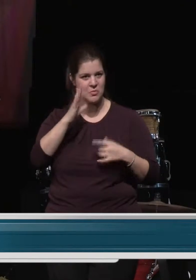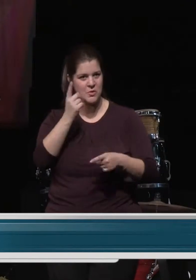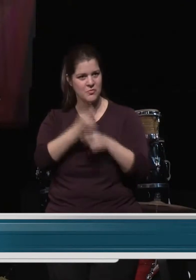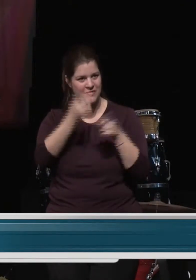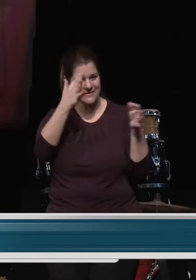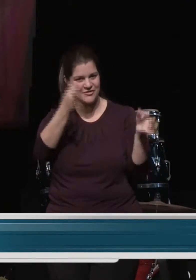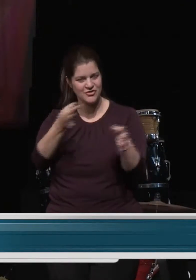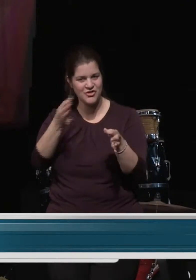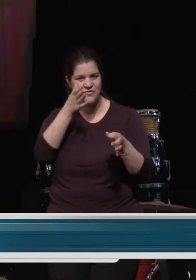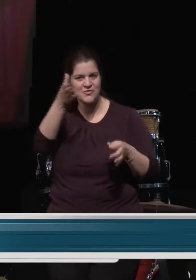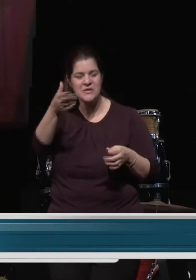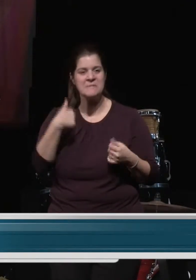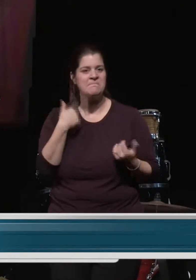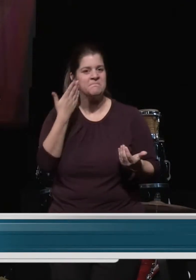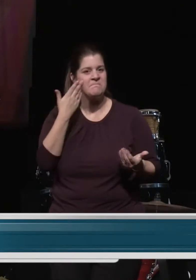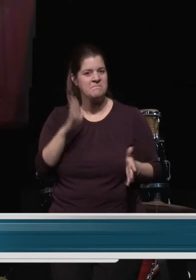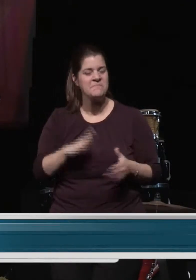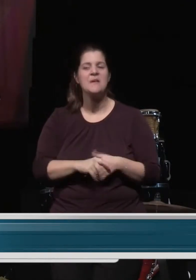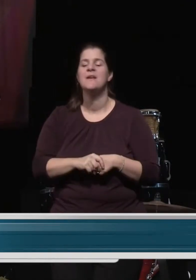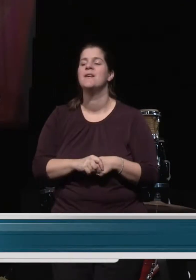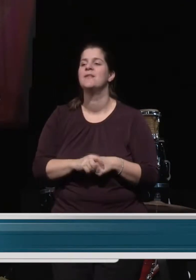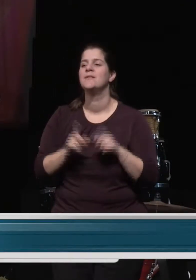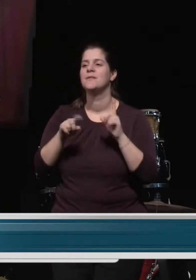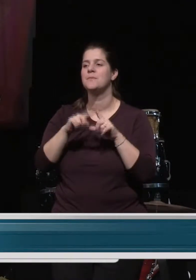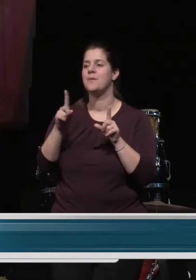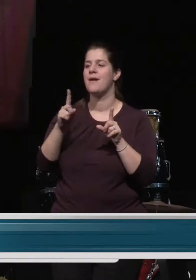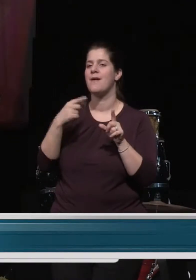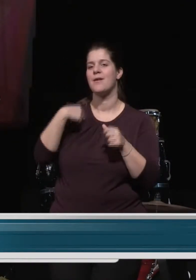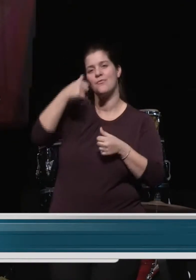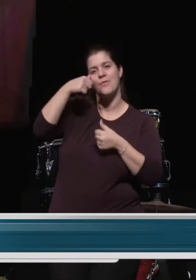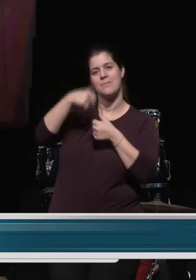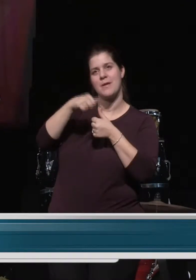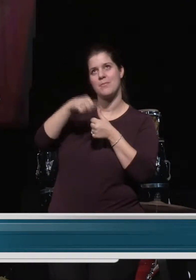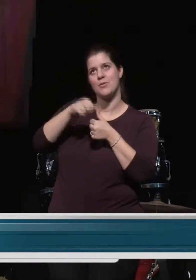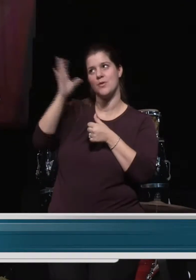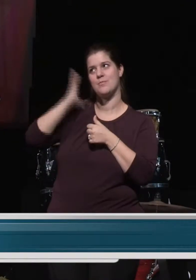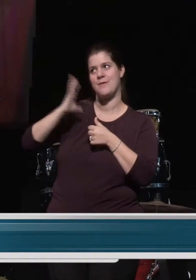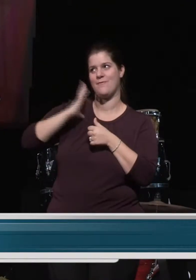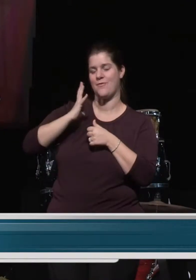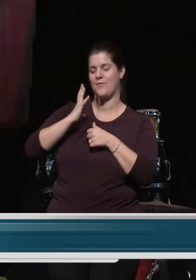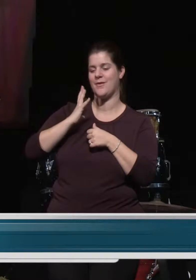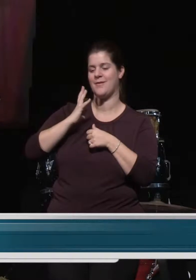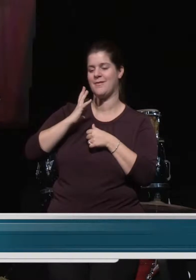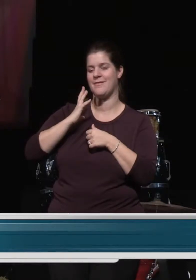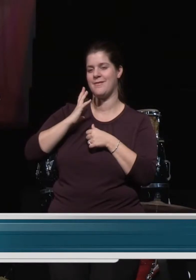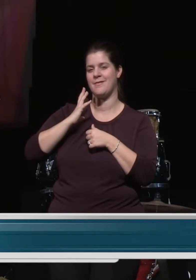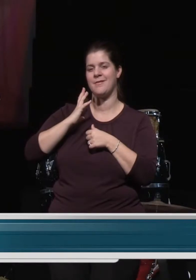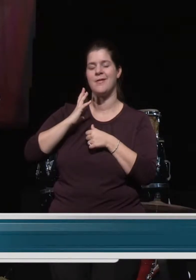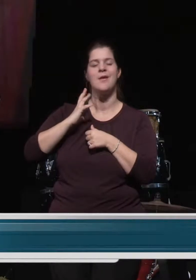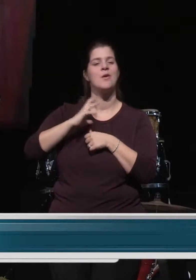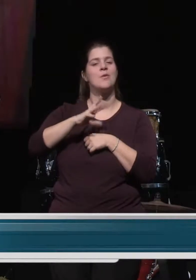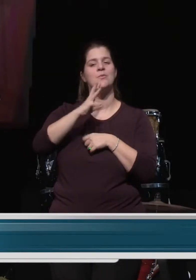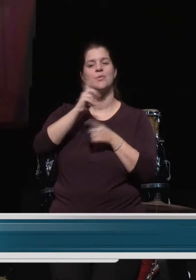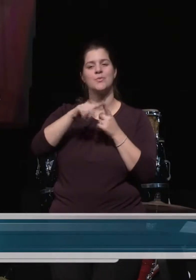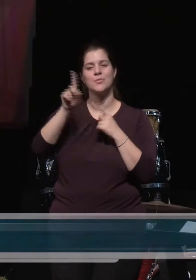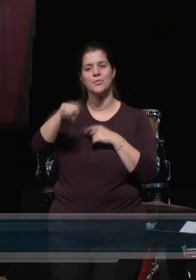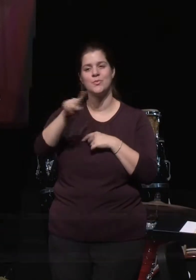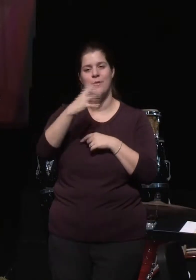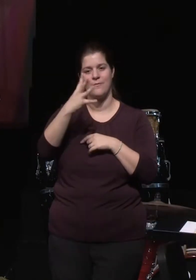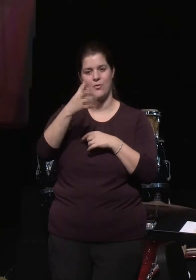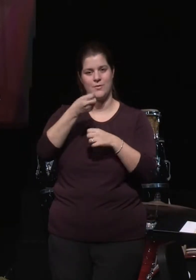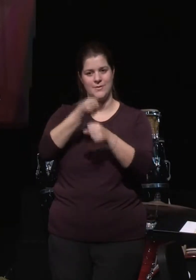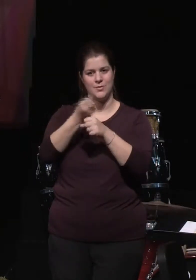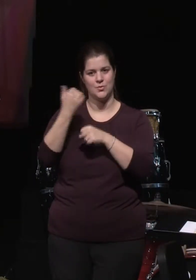But I was also reminded that when I spoke to you last time and my second term, my